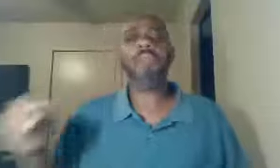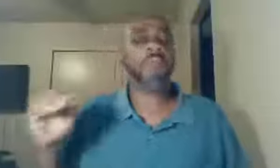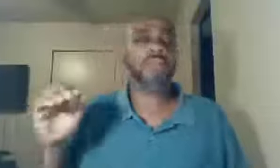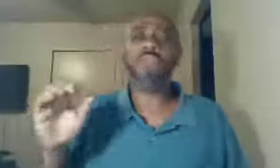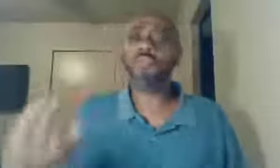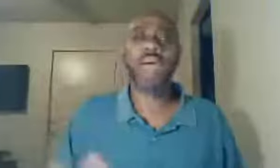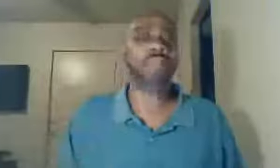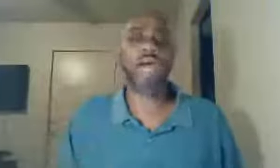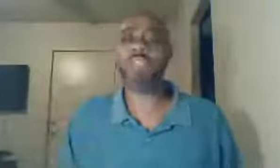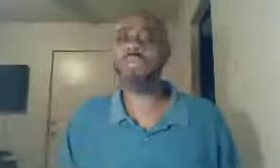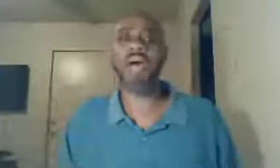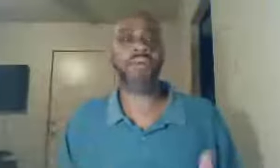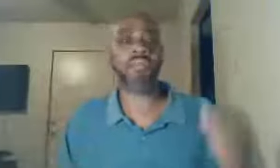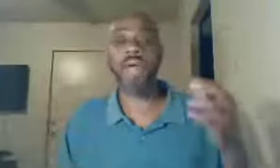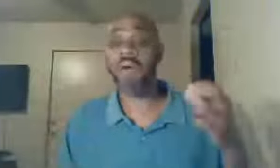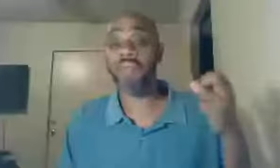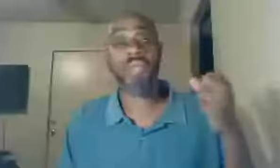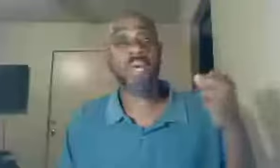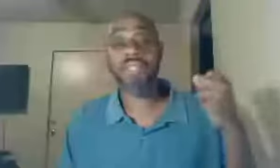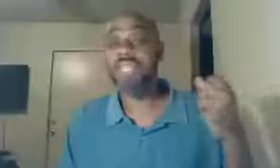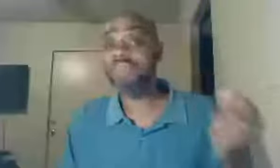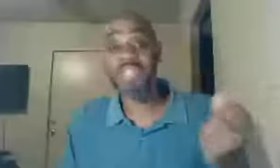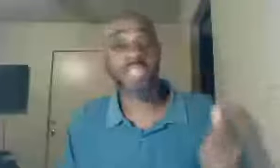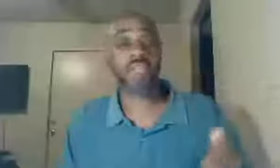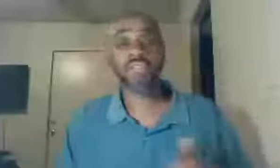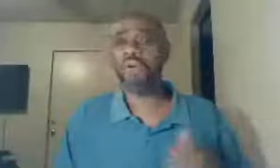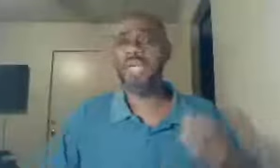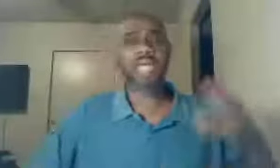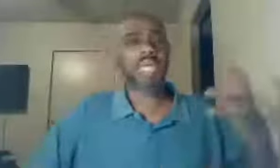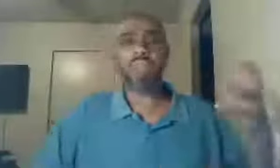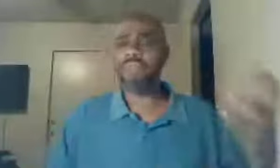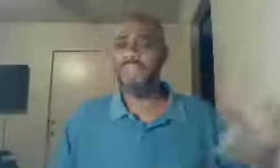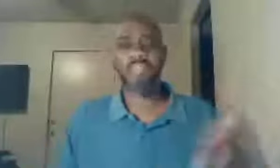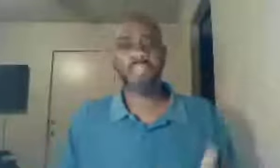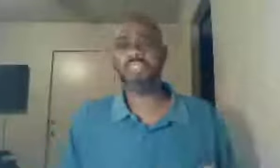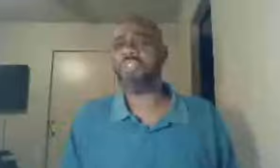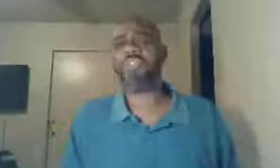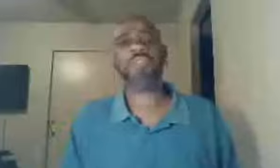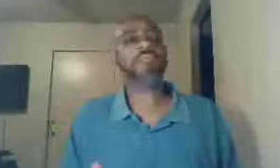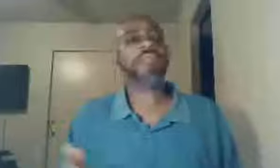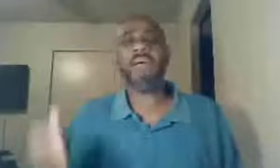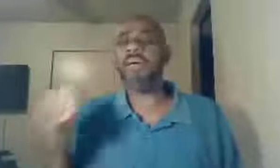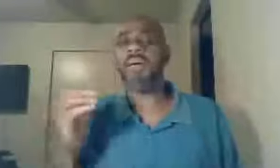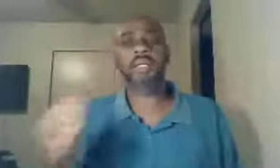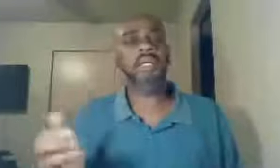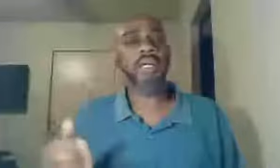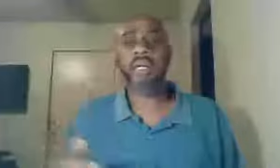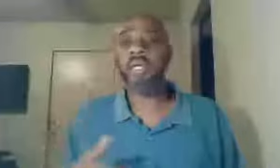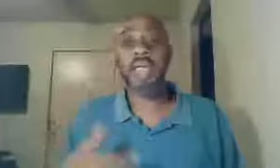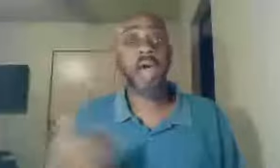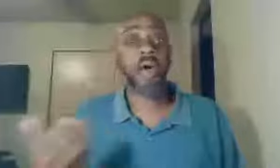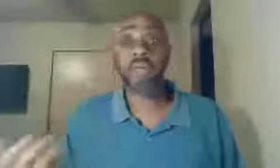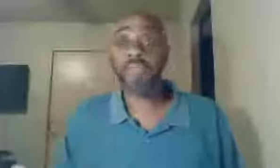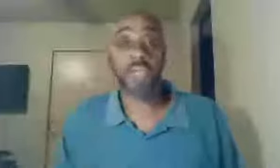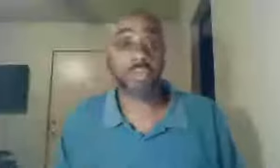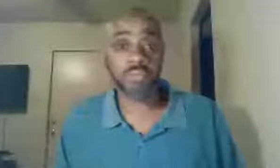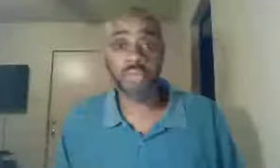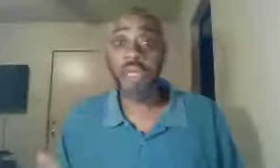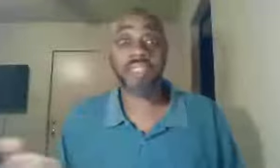but you baptized me, I was 17 years old, and I came to faith in Jesus, and now I'm 37,